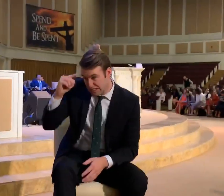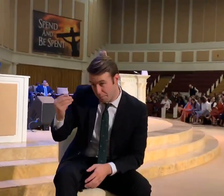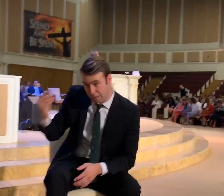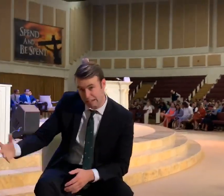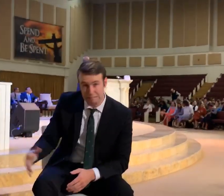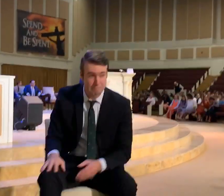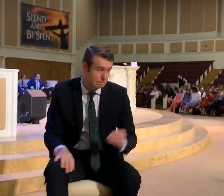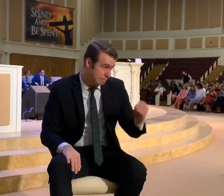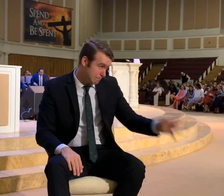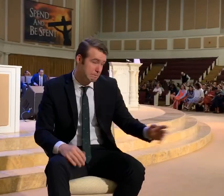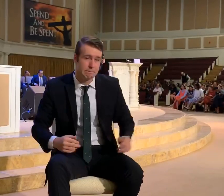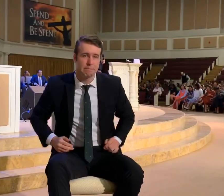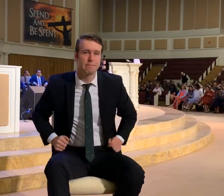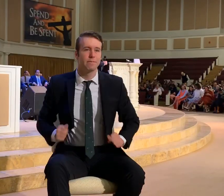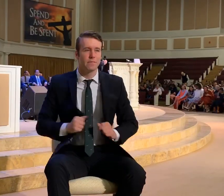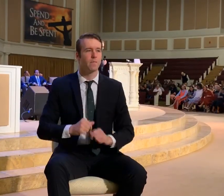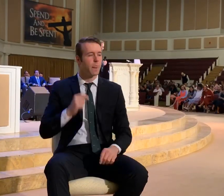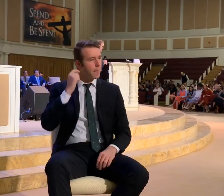Amen.